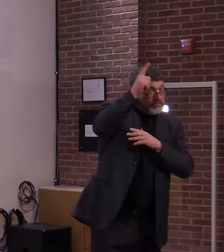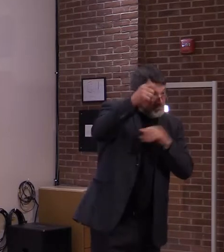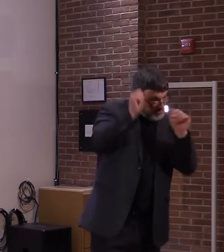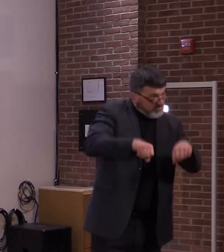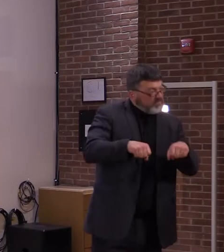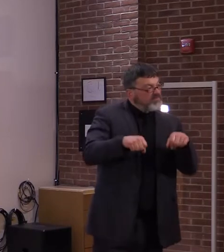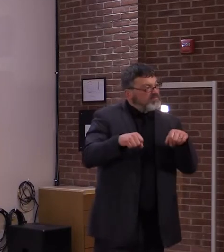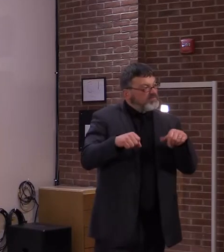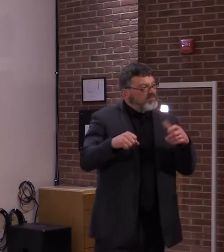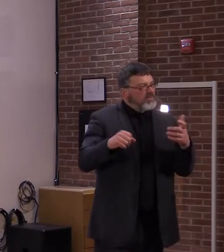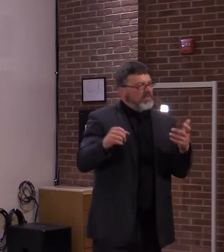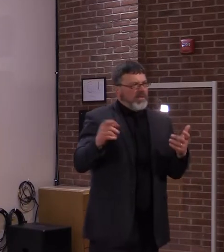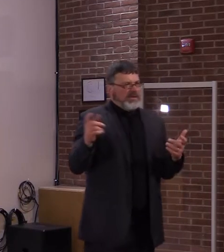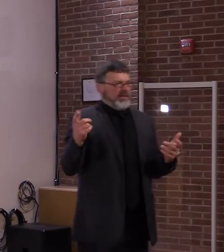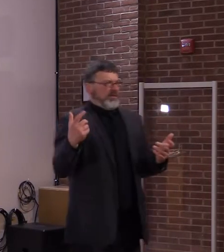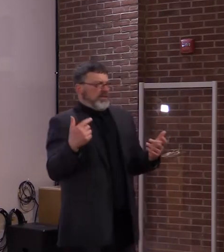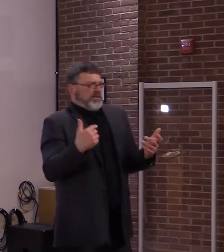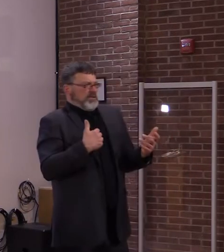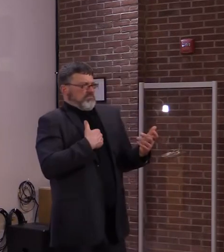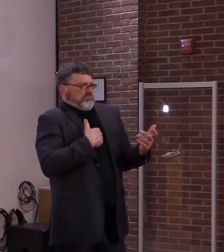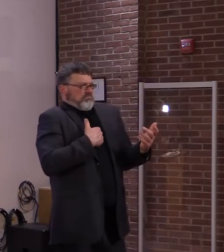I don't think we've had that discussion.